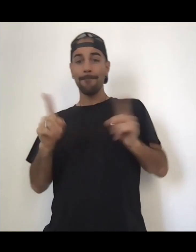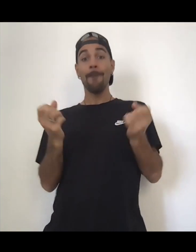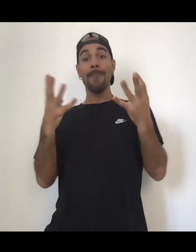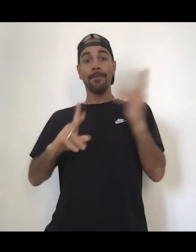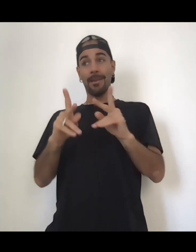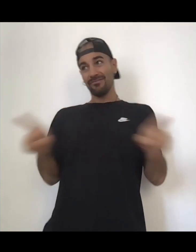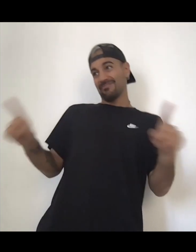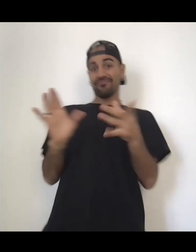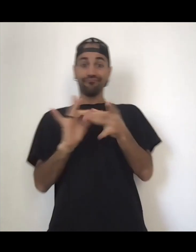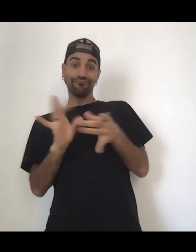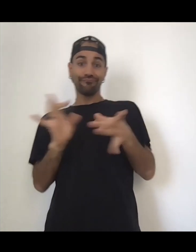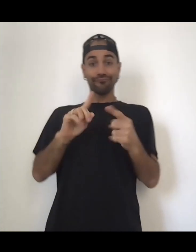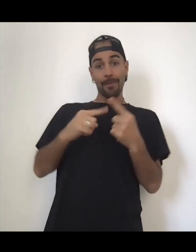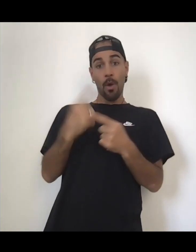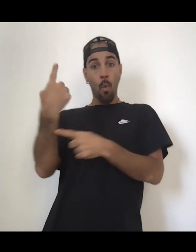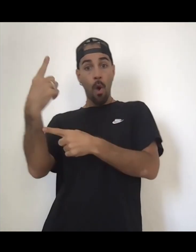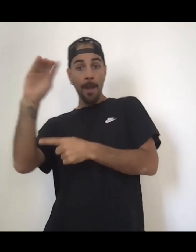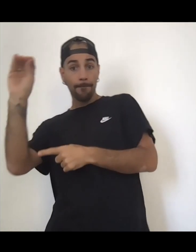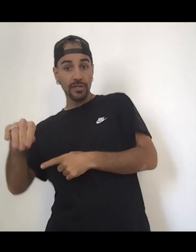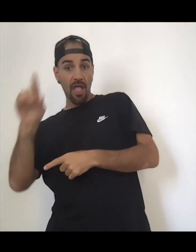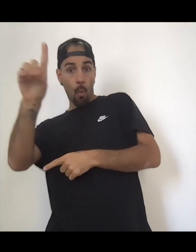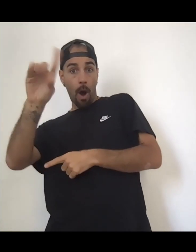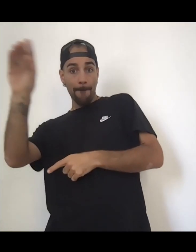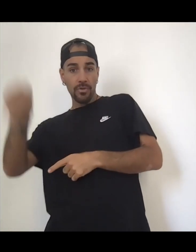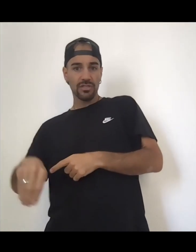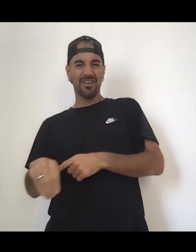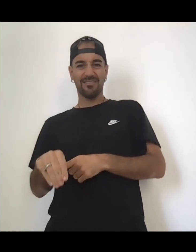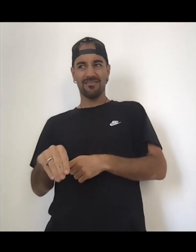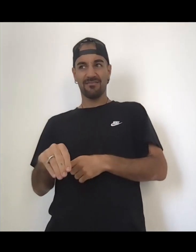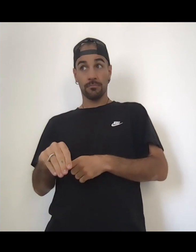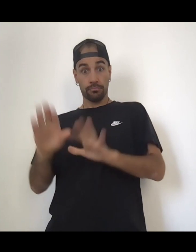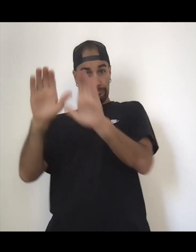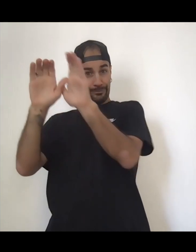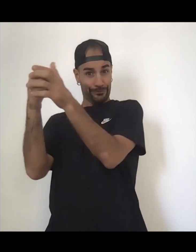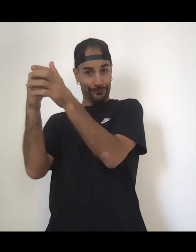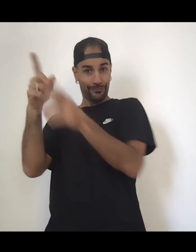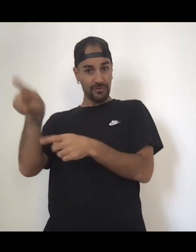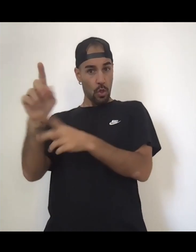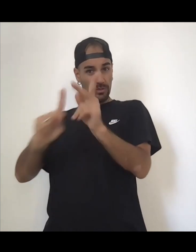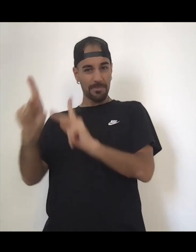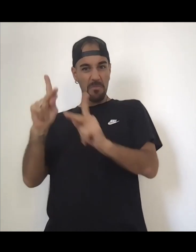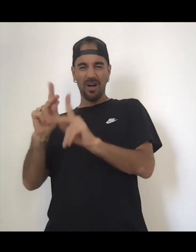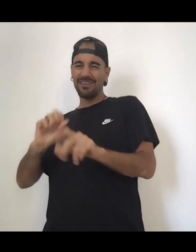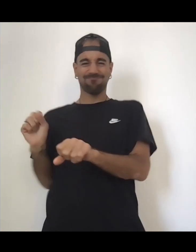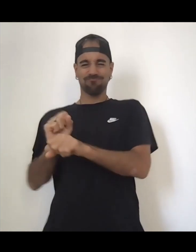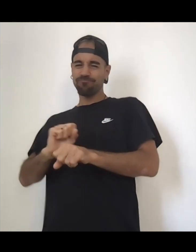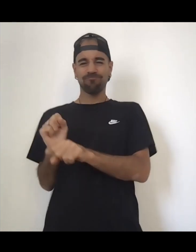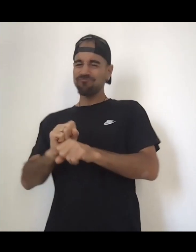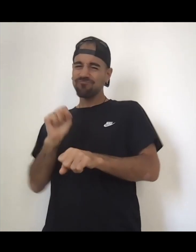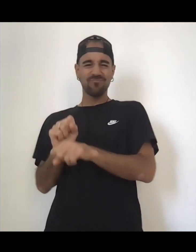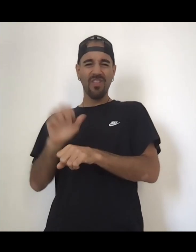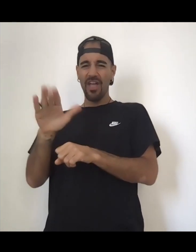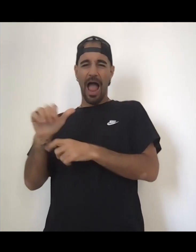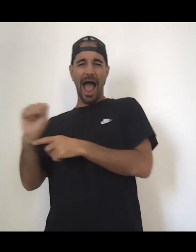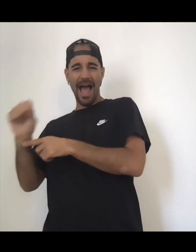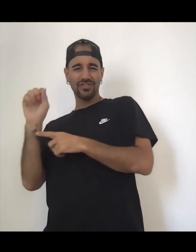the 1%. Like those people work their ass off non-stop directed towards their vision. Not all of